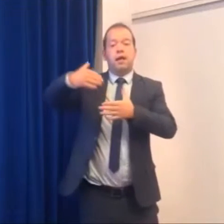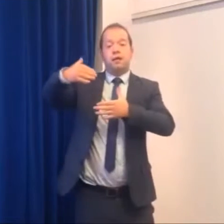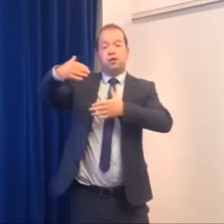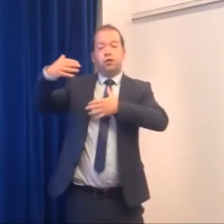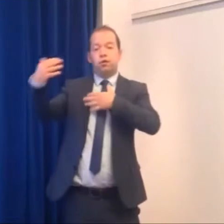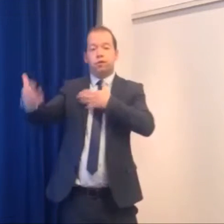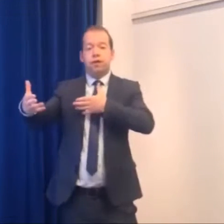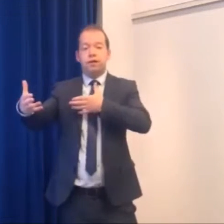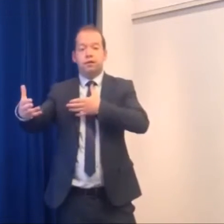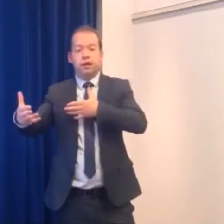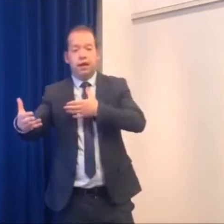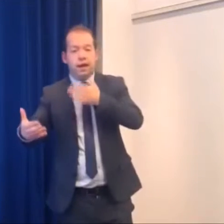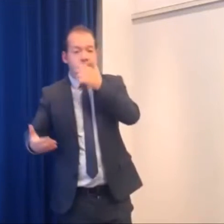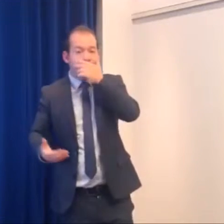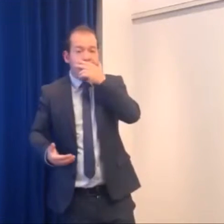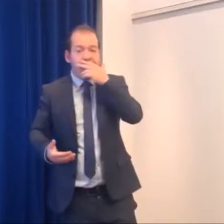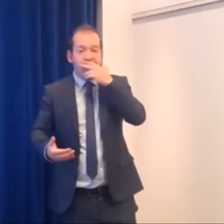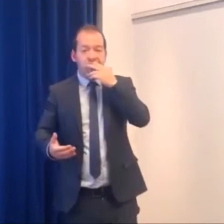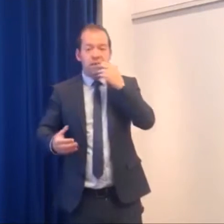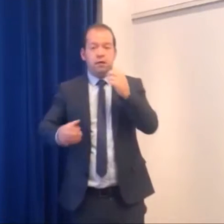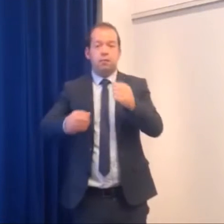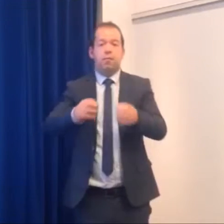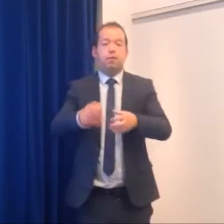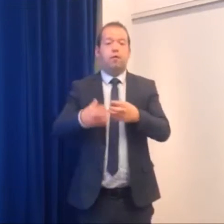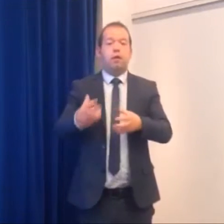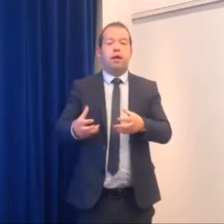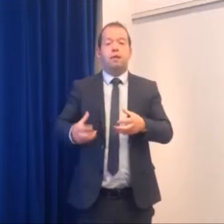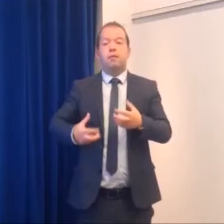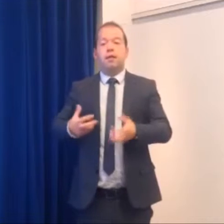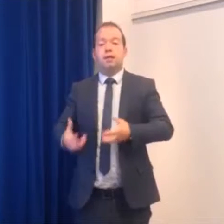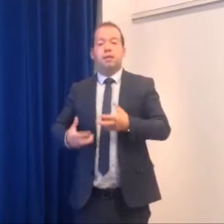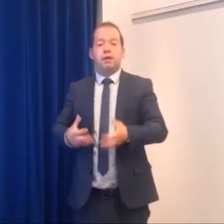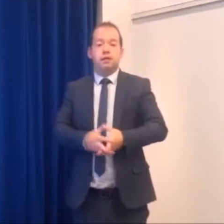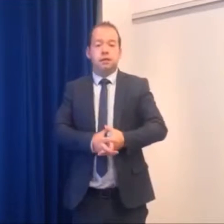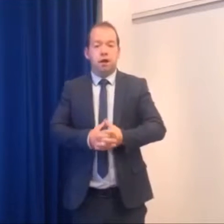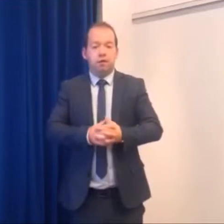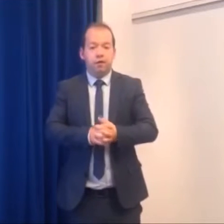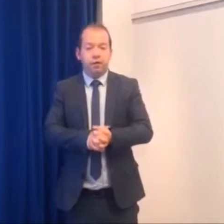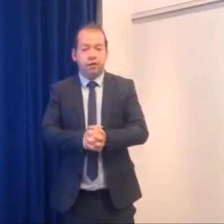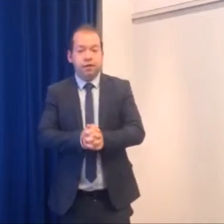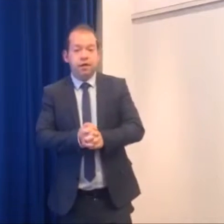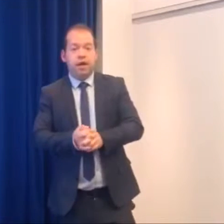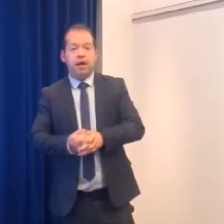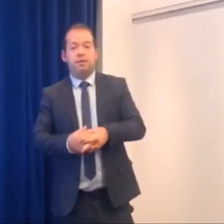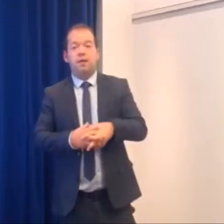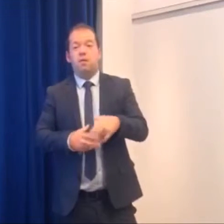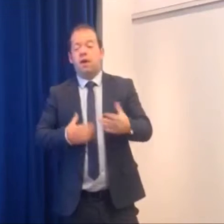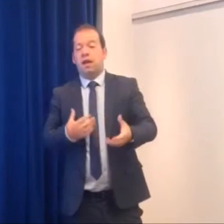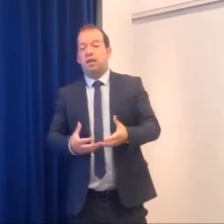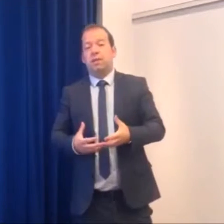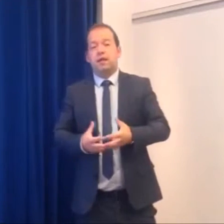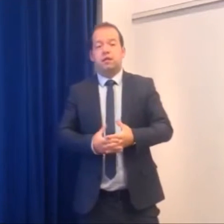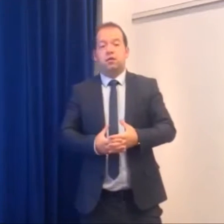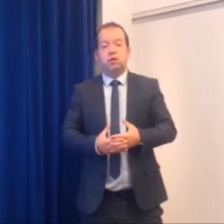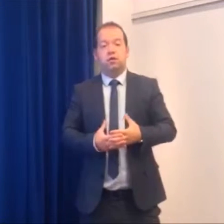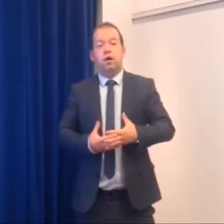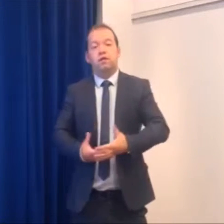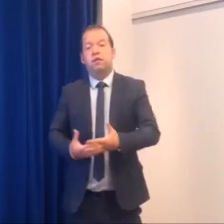getting through the field and obviously you know but before we're getting there building the person's confidence and kind of what I expect you know so obviously